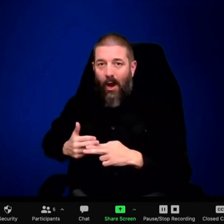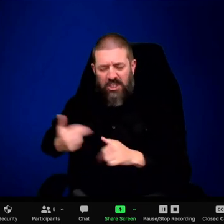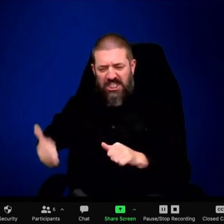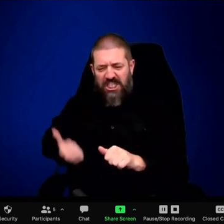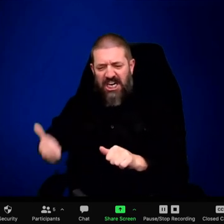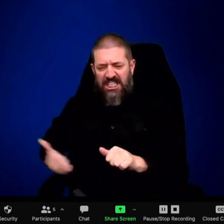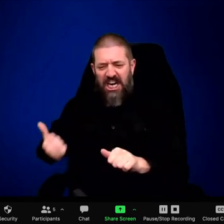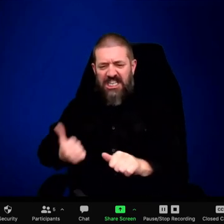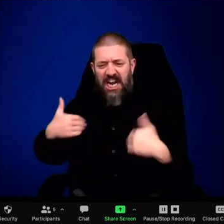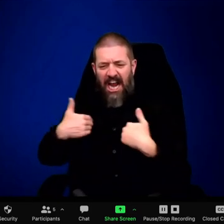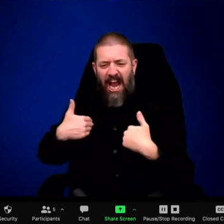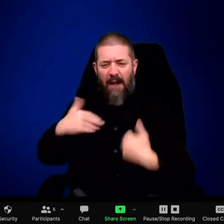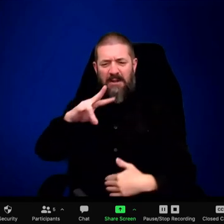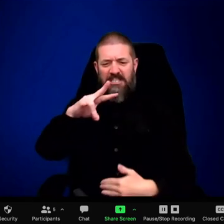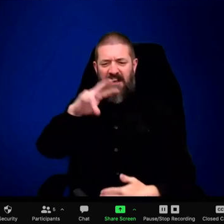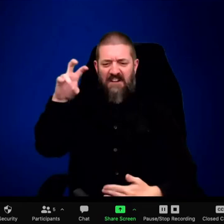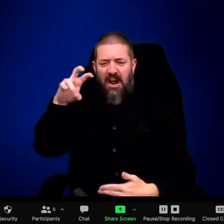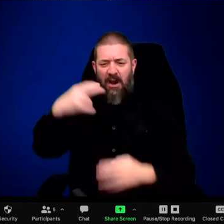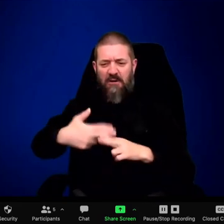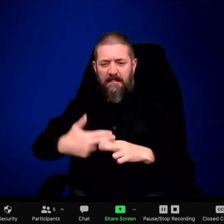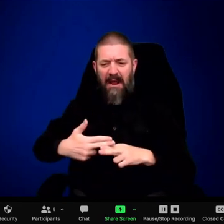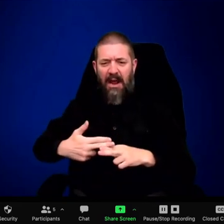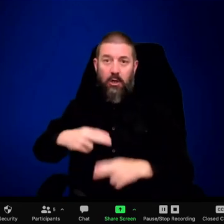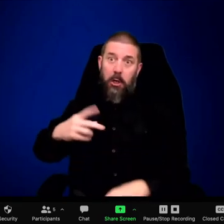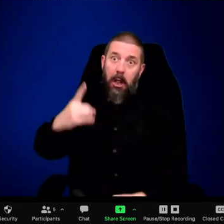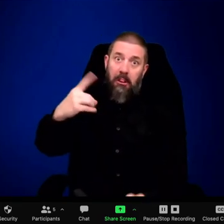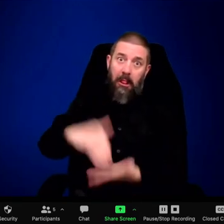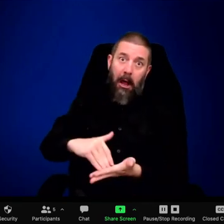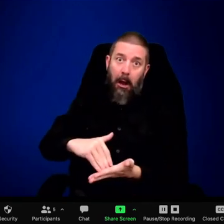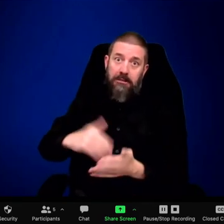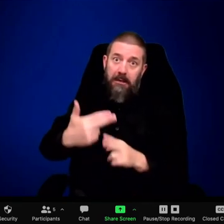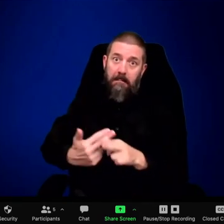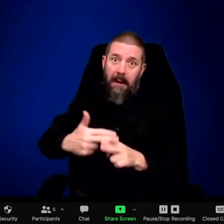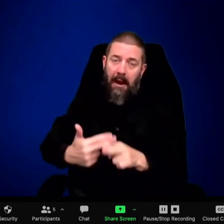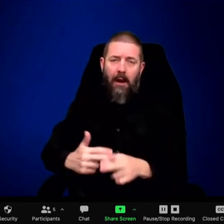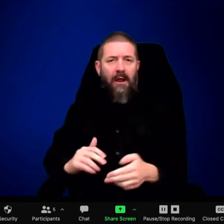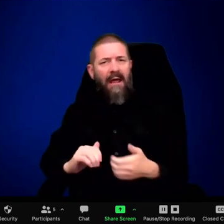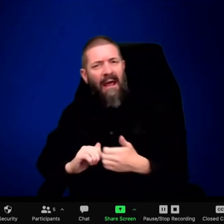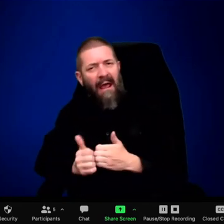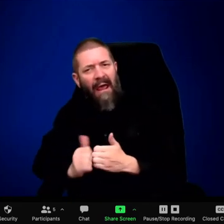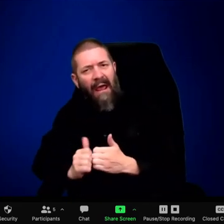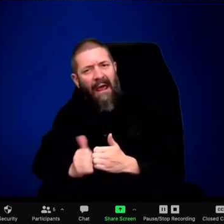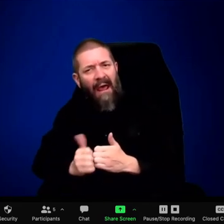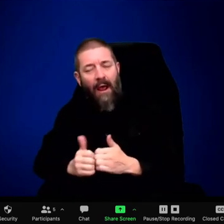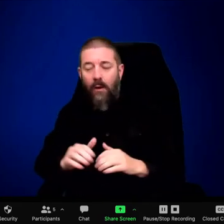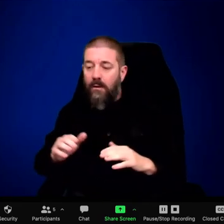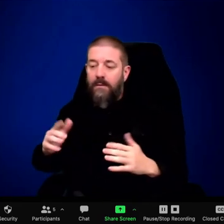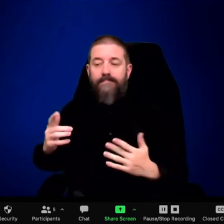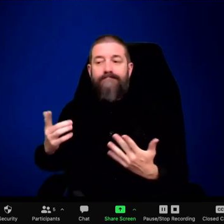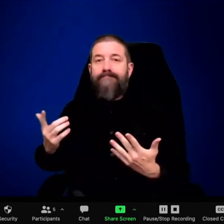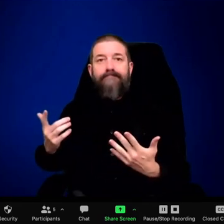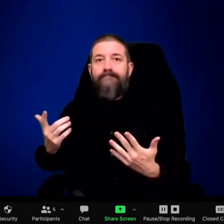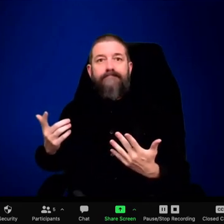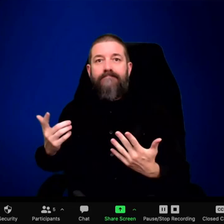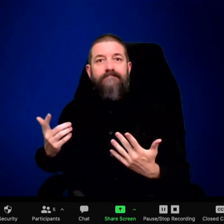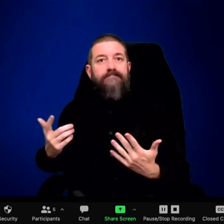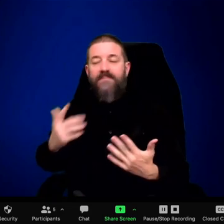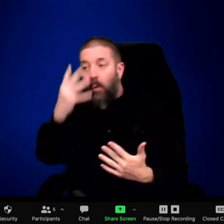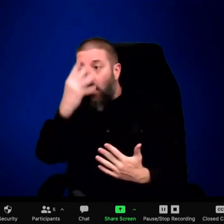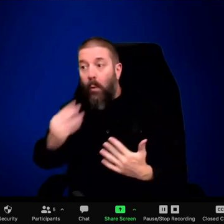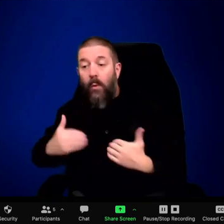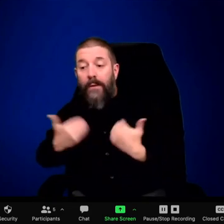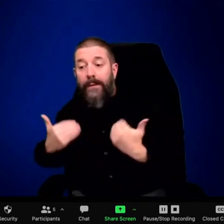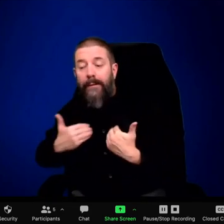under an apprenticeship with the alpha females. So that's the way it works. So, for example, the most difficult thing for young wolves